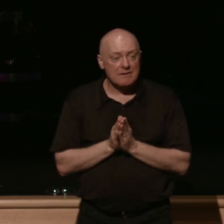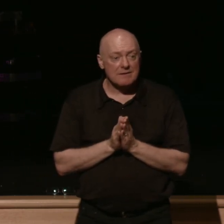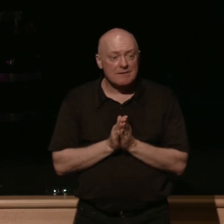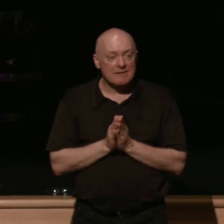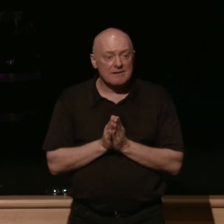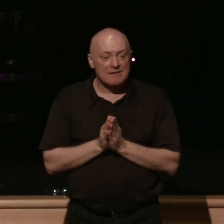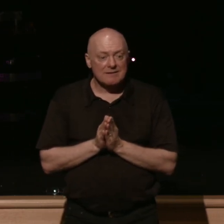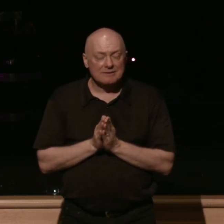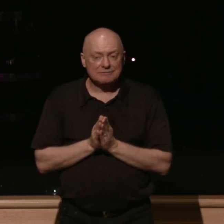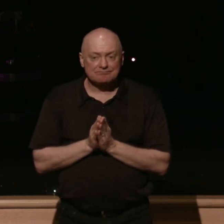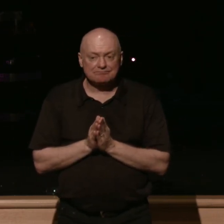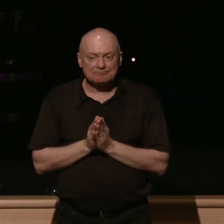are you ready